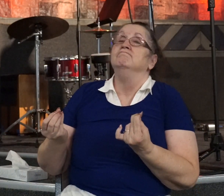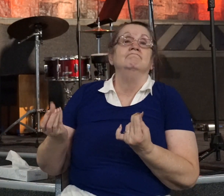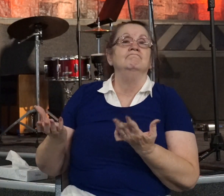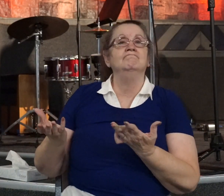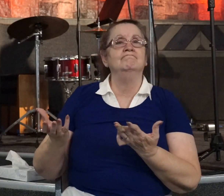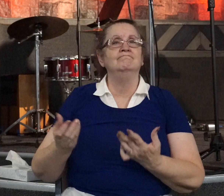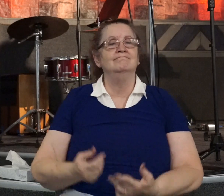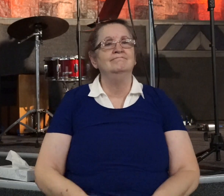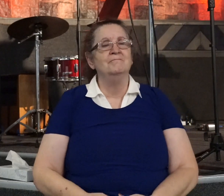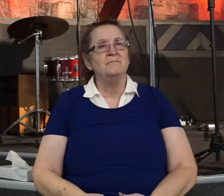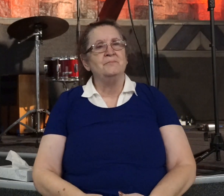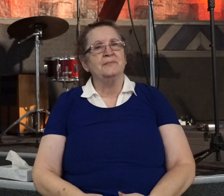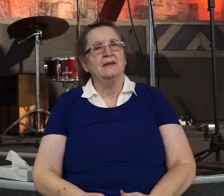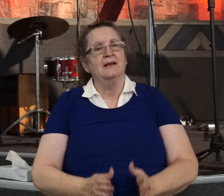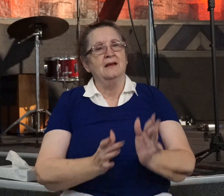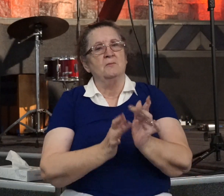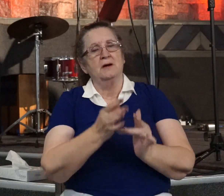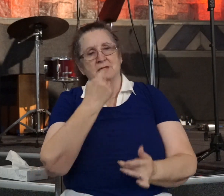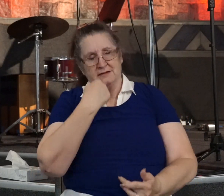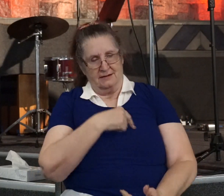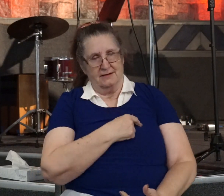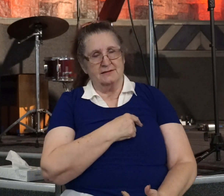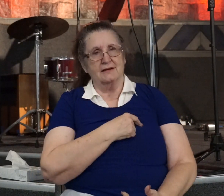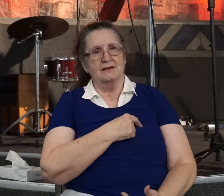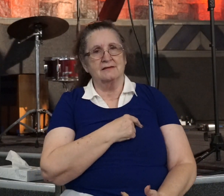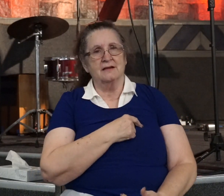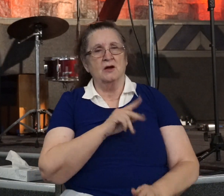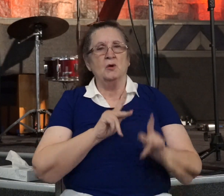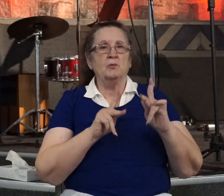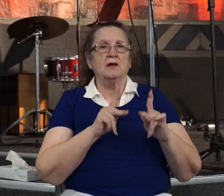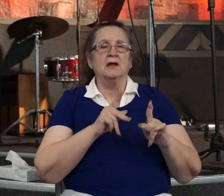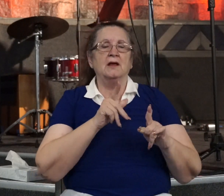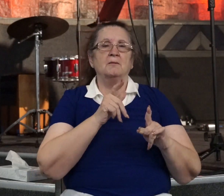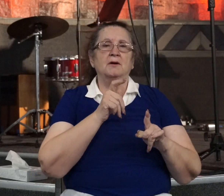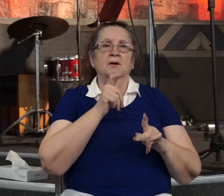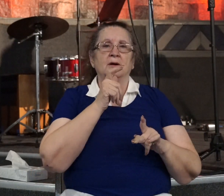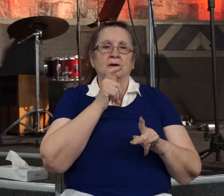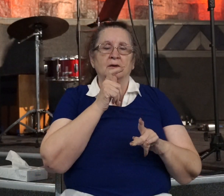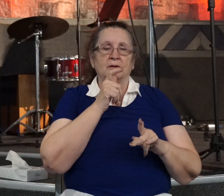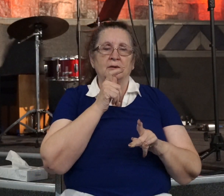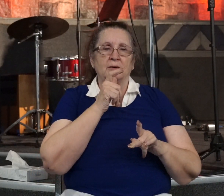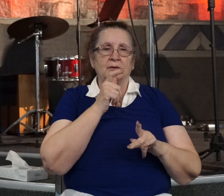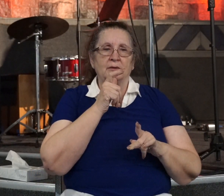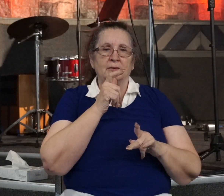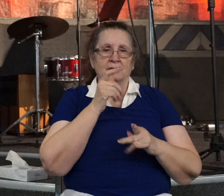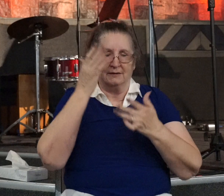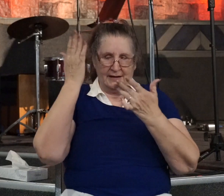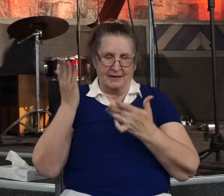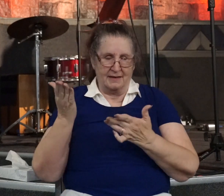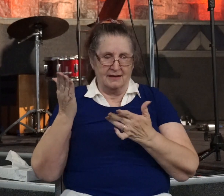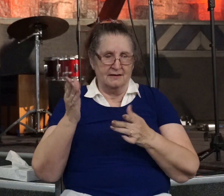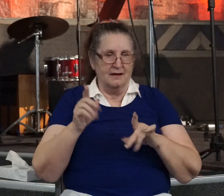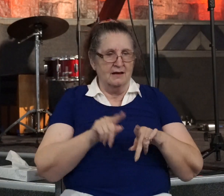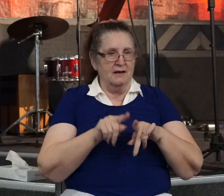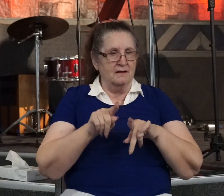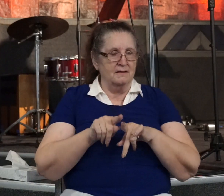You know, the Bible tells us that those are the kind of men and women that the Lord is looking for.